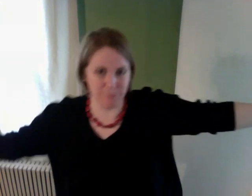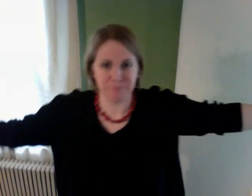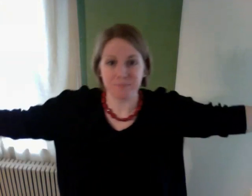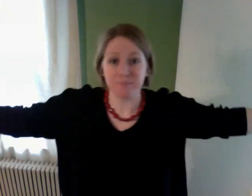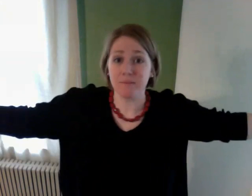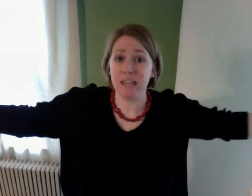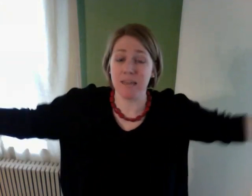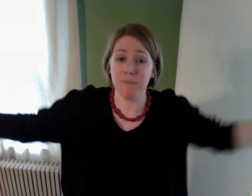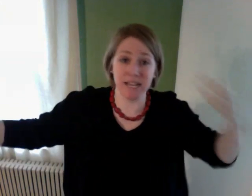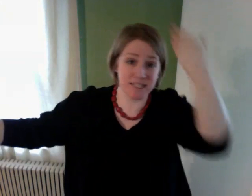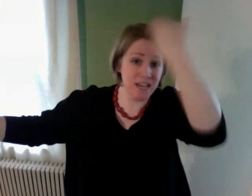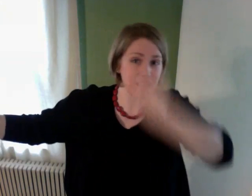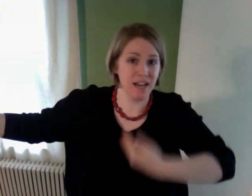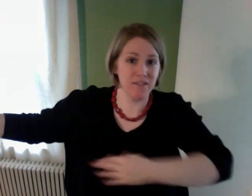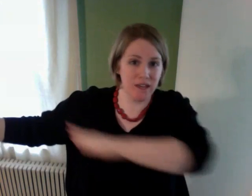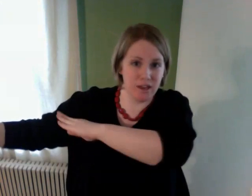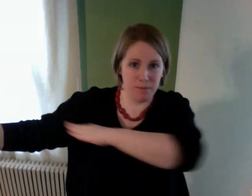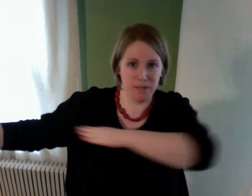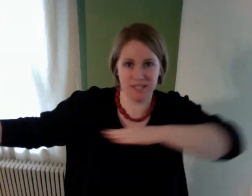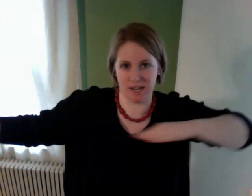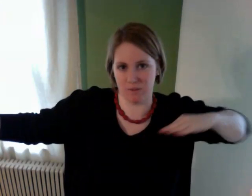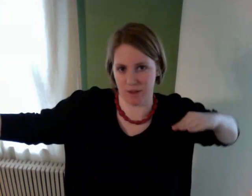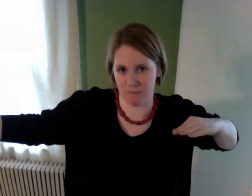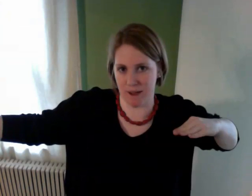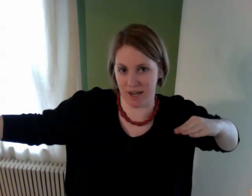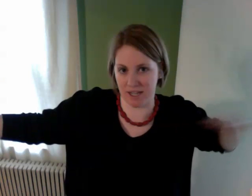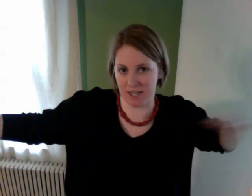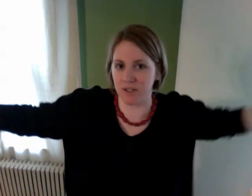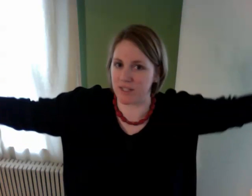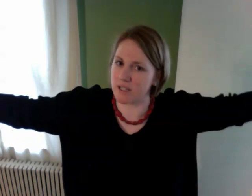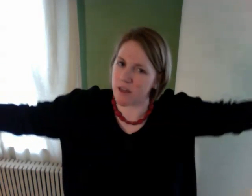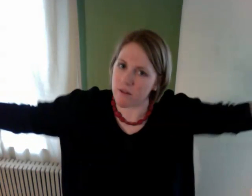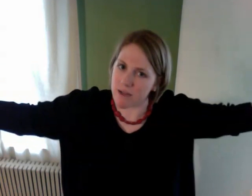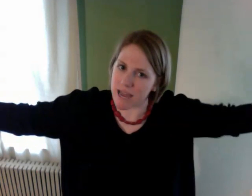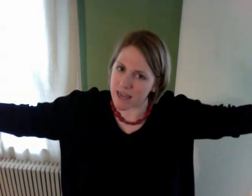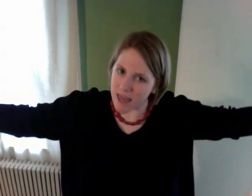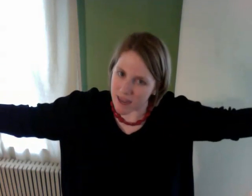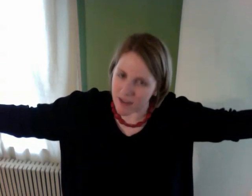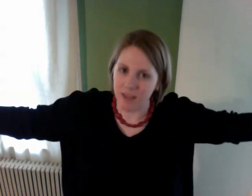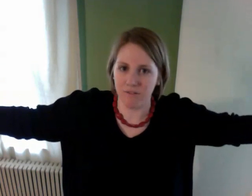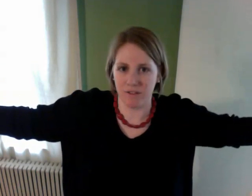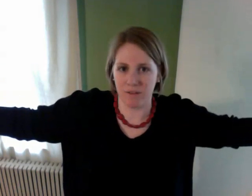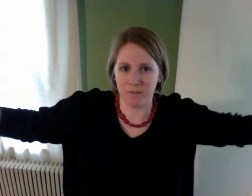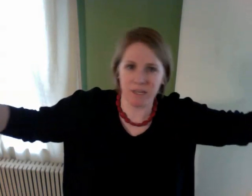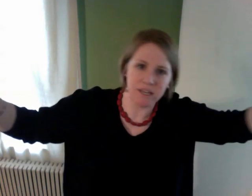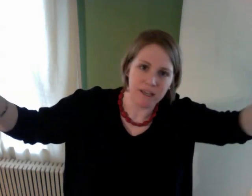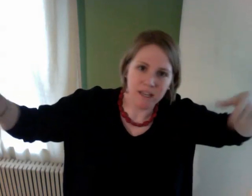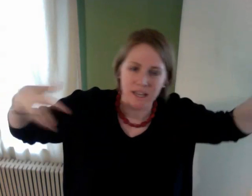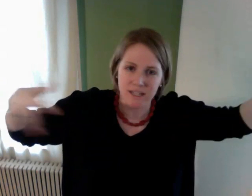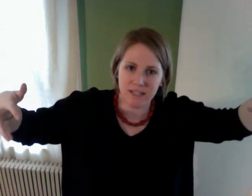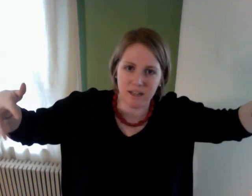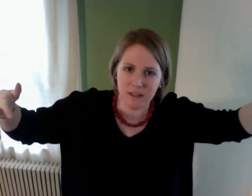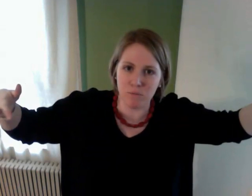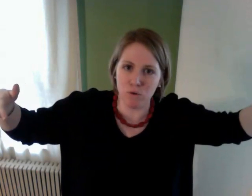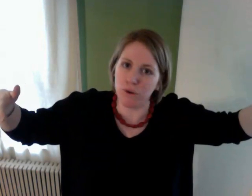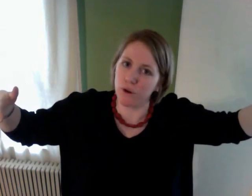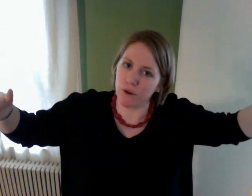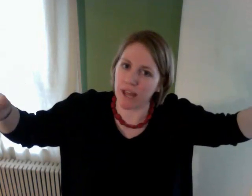it makes kind of like a plus sign with our body and so it's another way again for them to be kinesthetically moving around